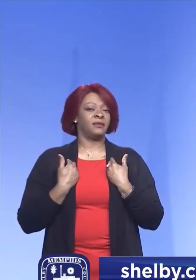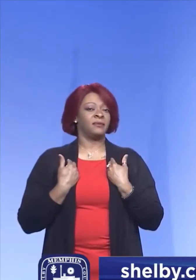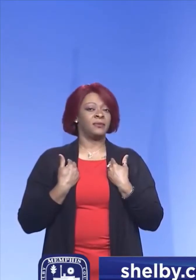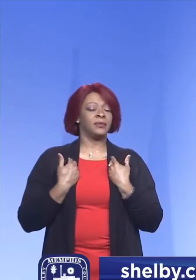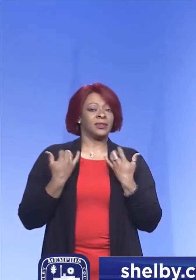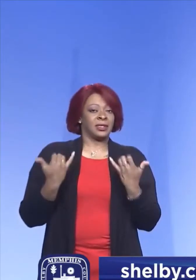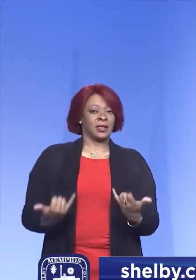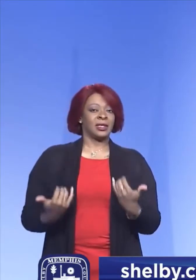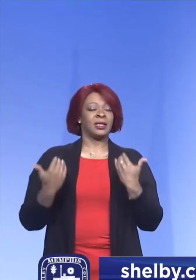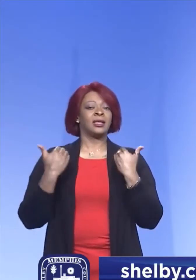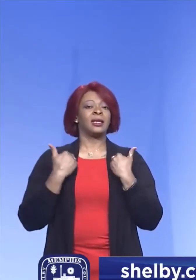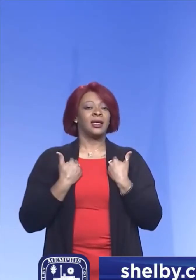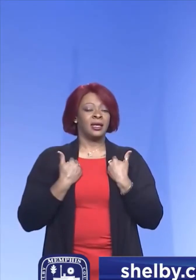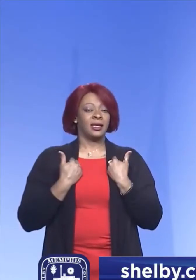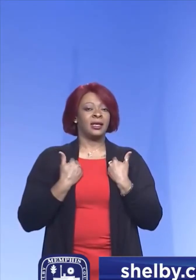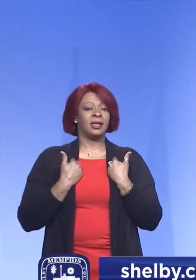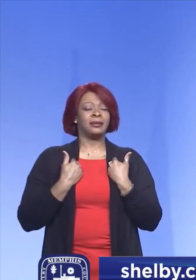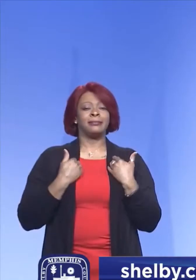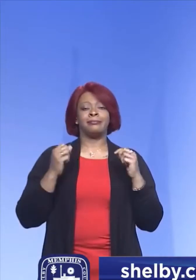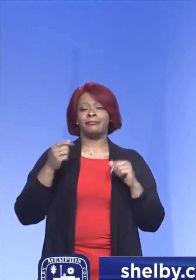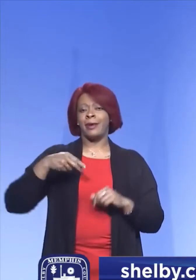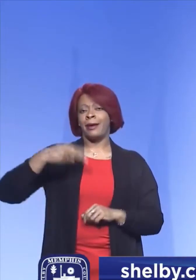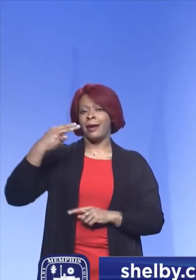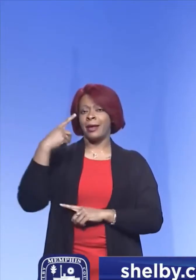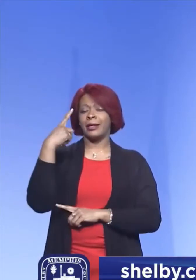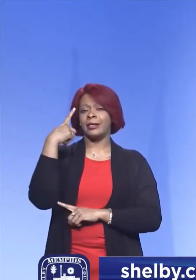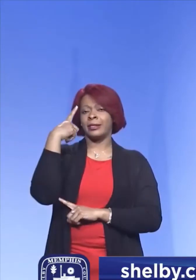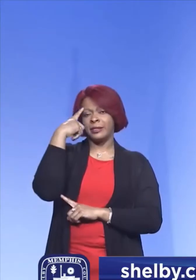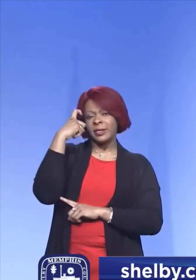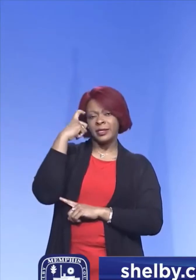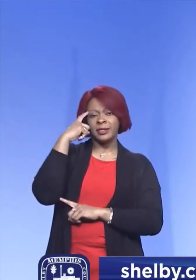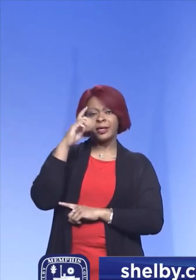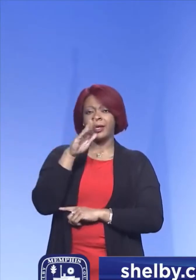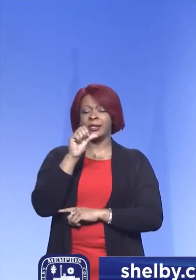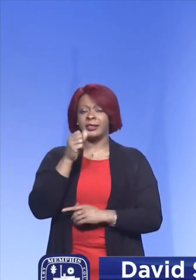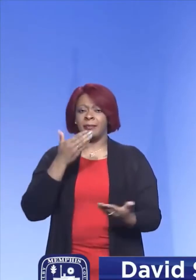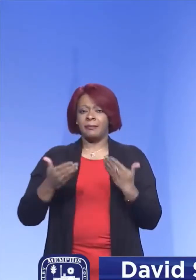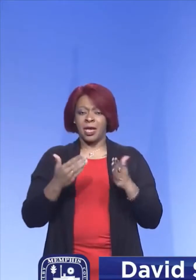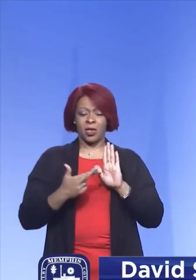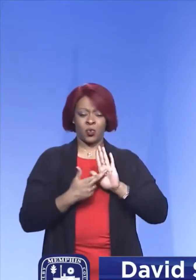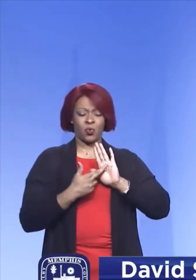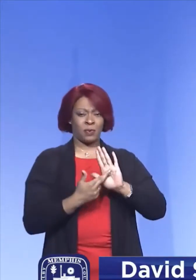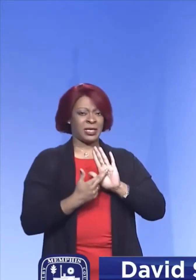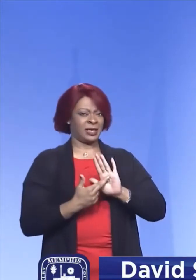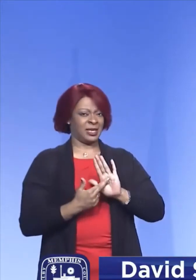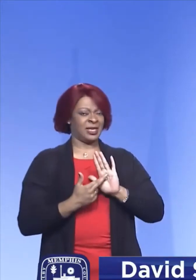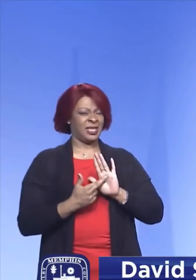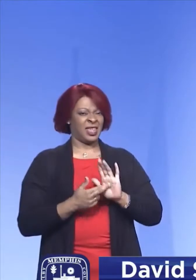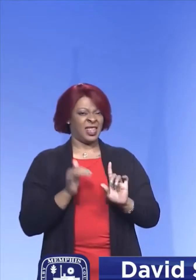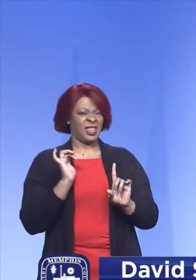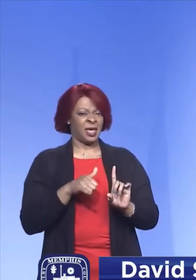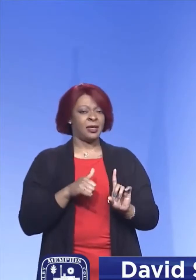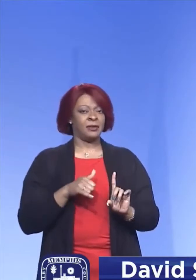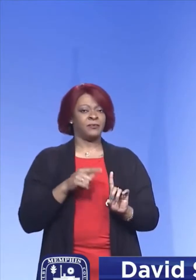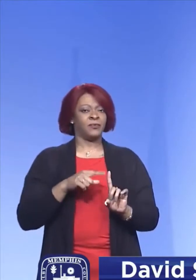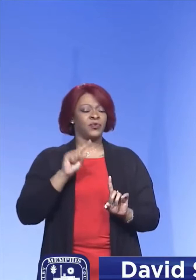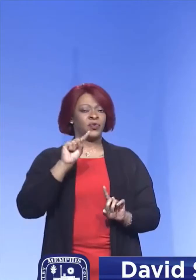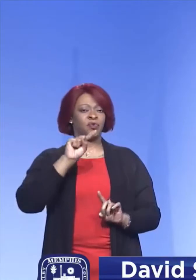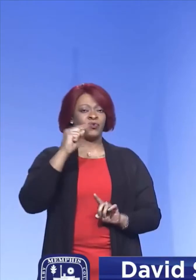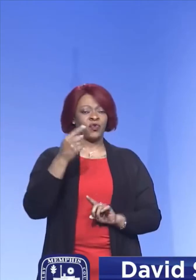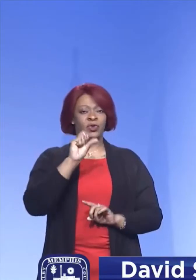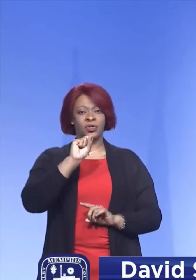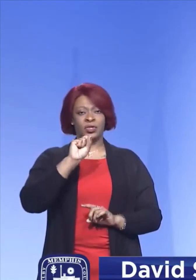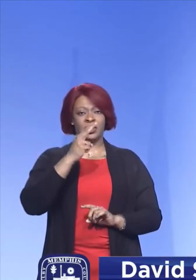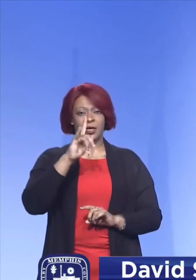now have a highly suspicious case that may represent the first Shelby